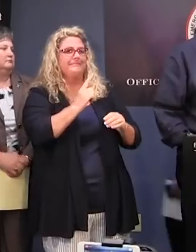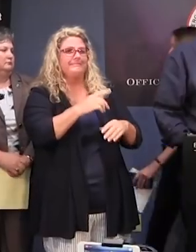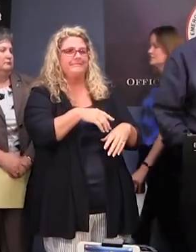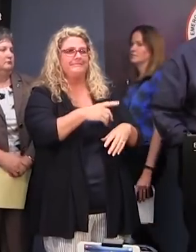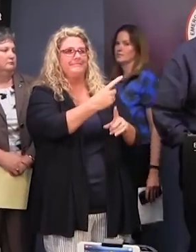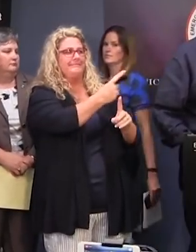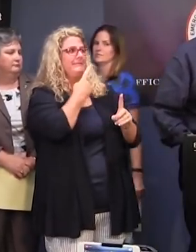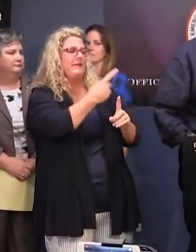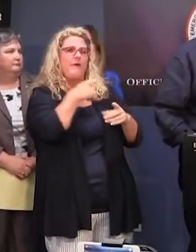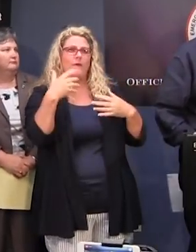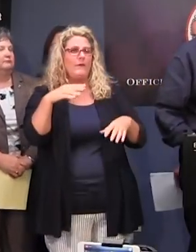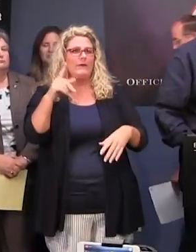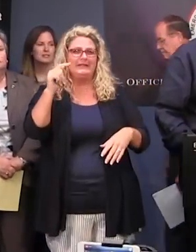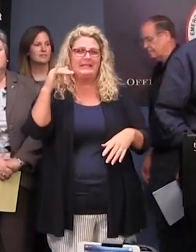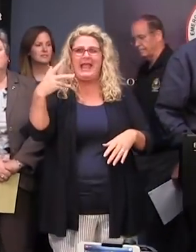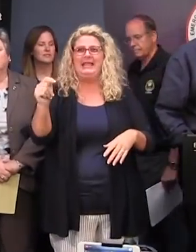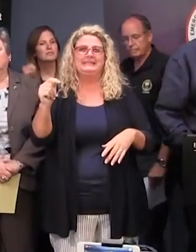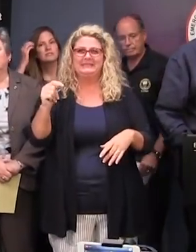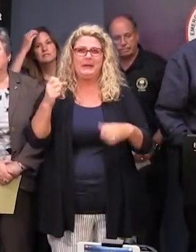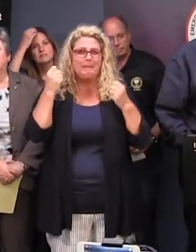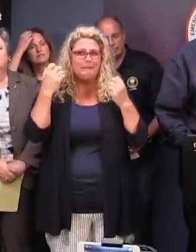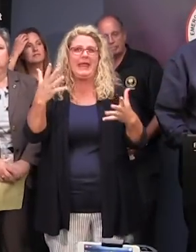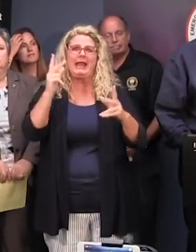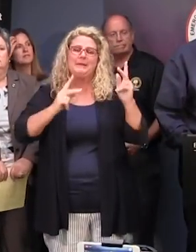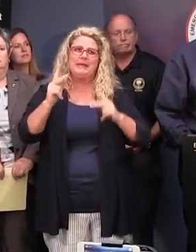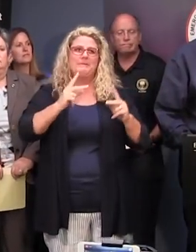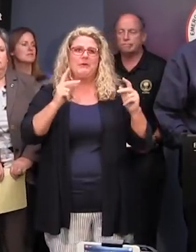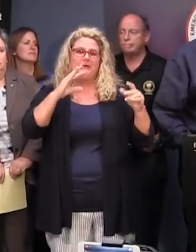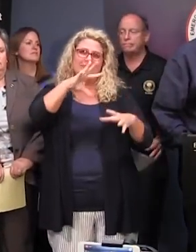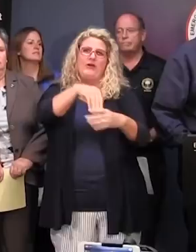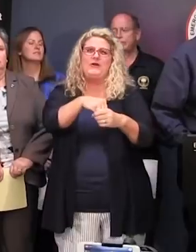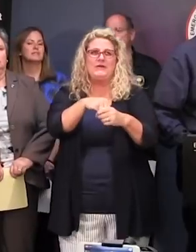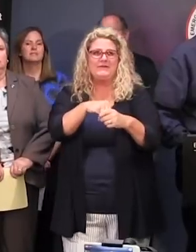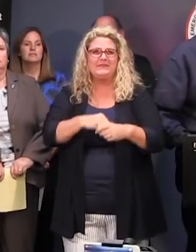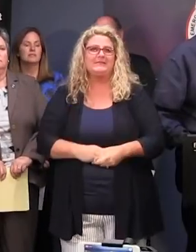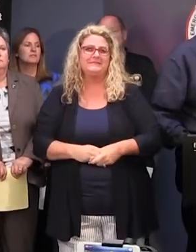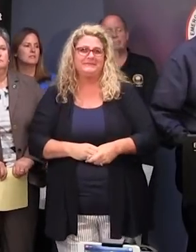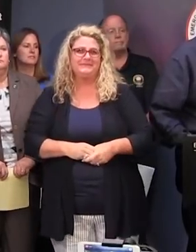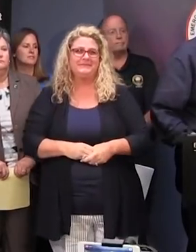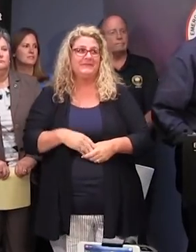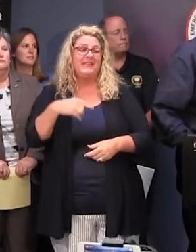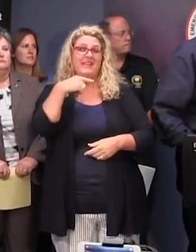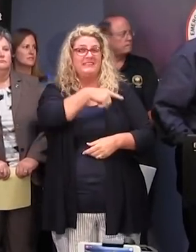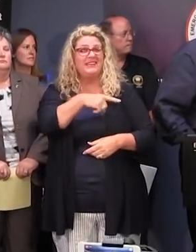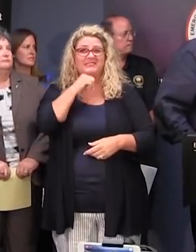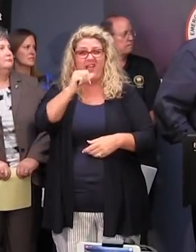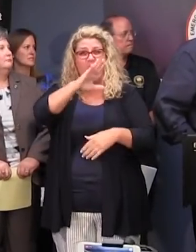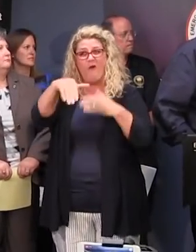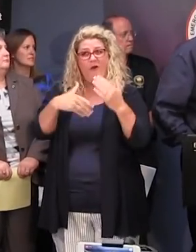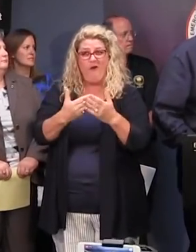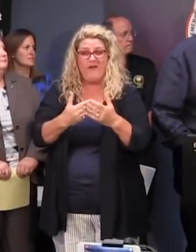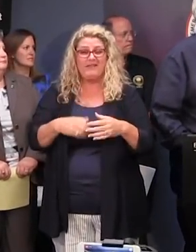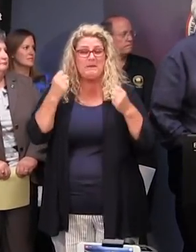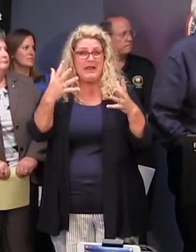We barely have enough room here for all the people involved in the decision-making. And this isn't everybody. Come